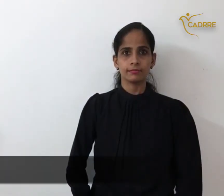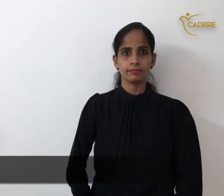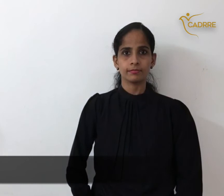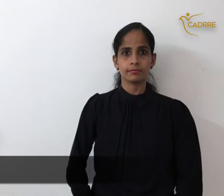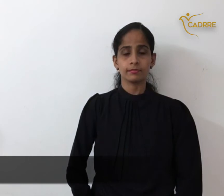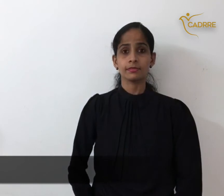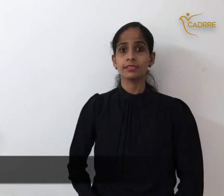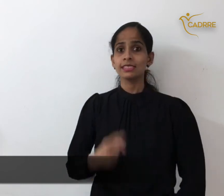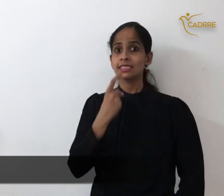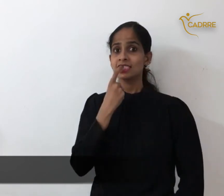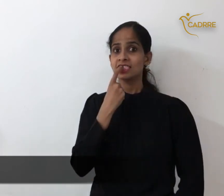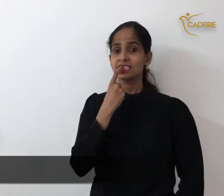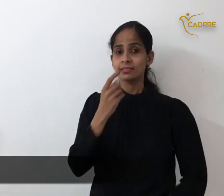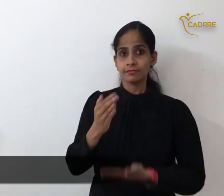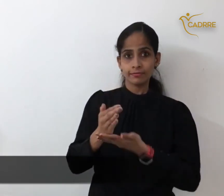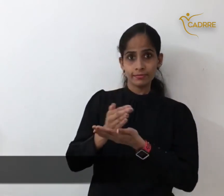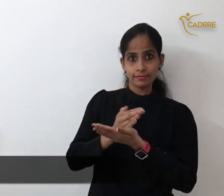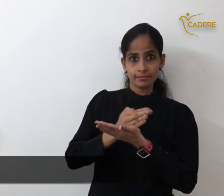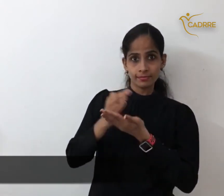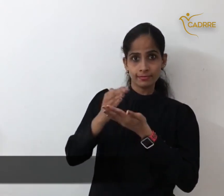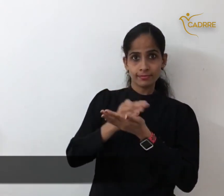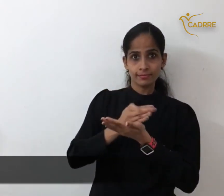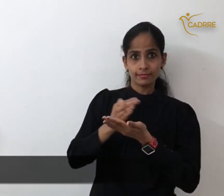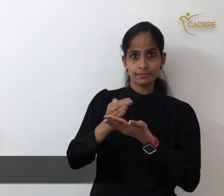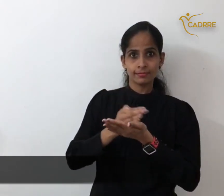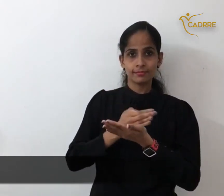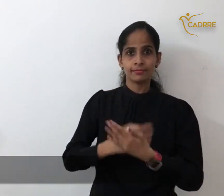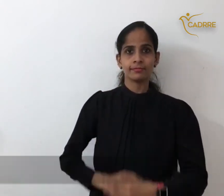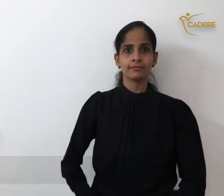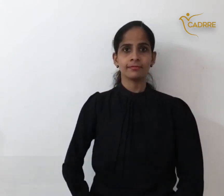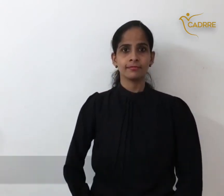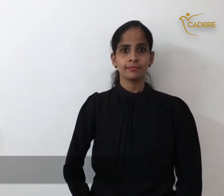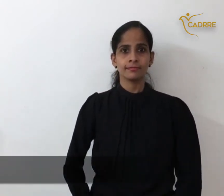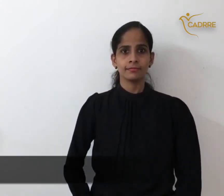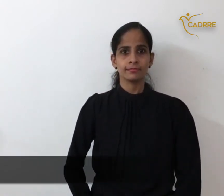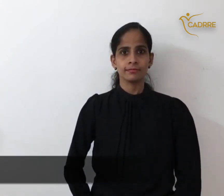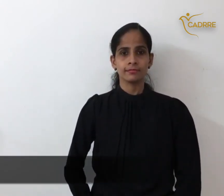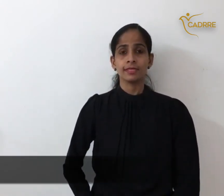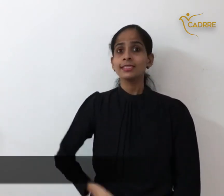good good good good tea